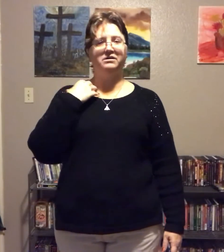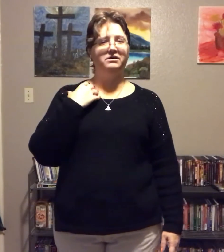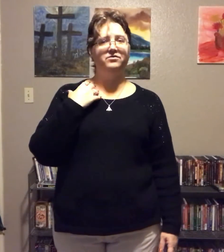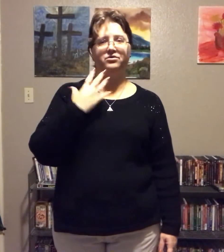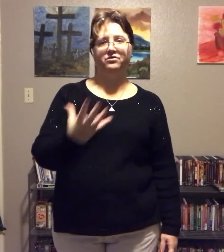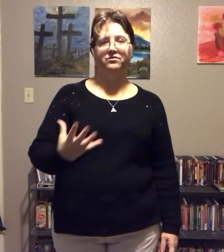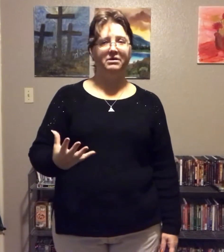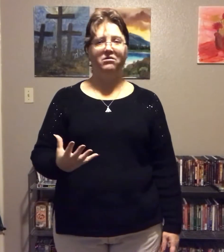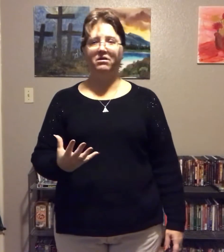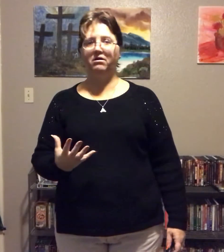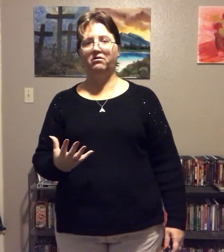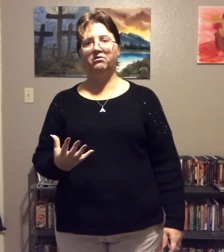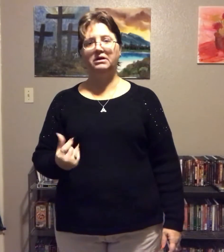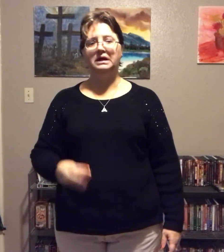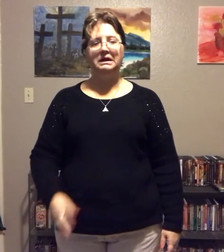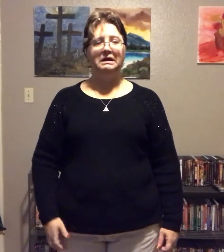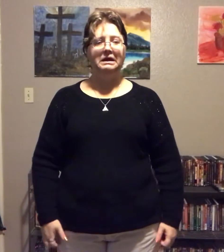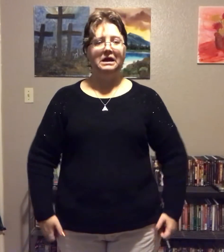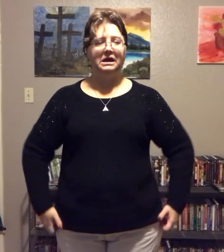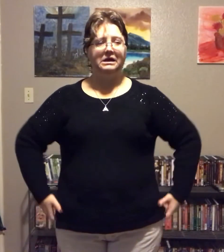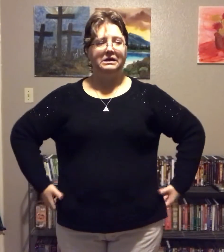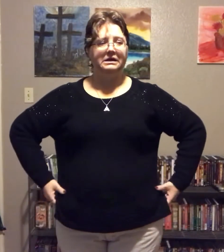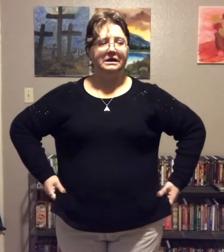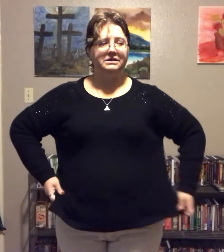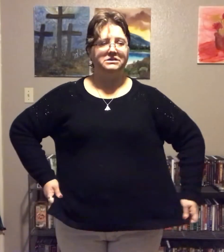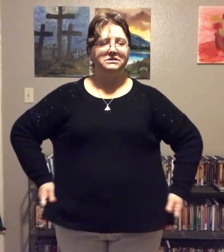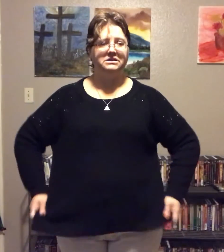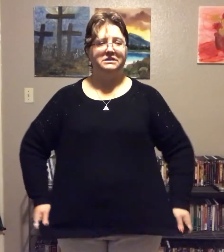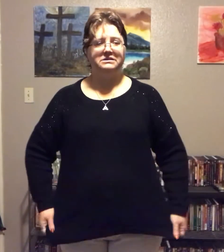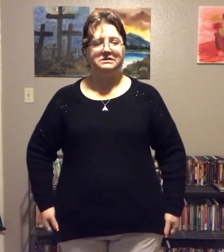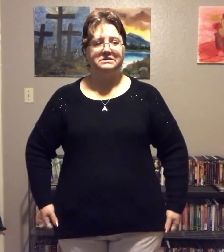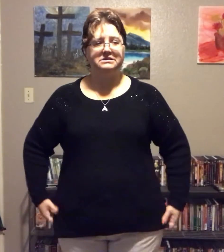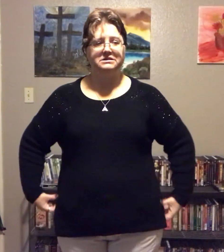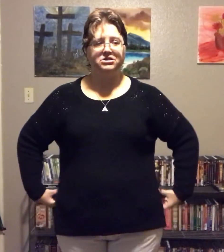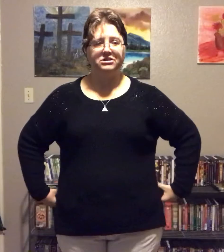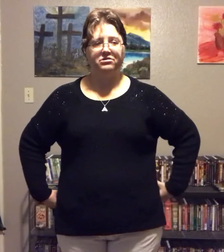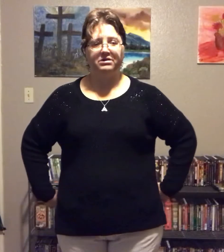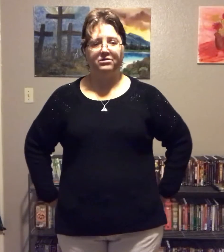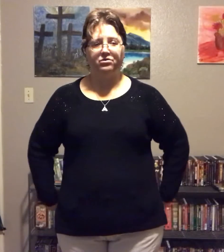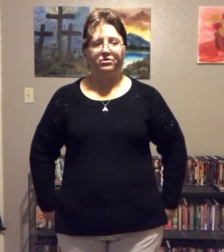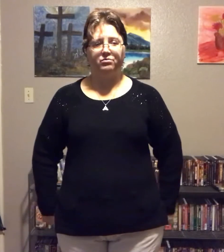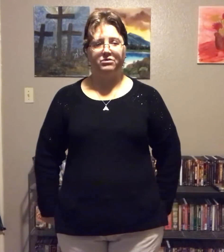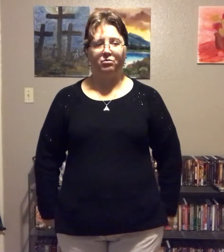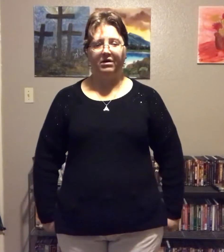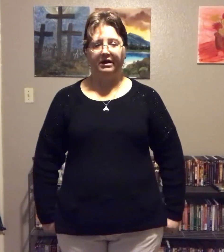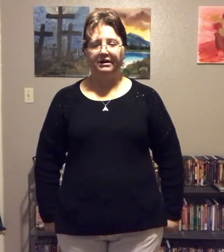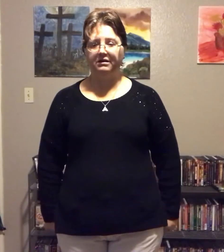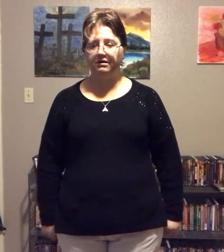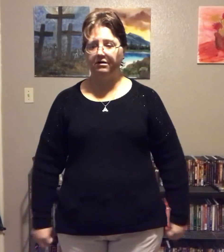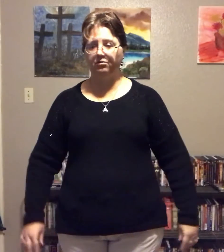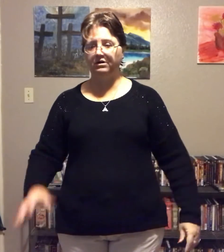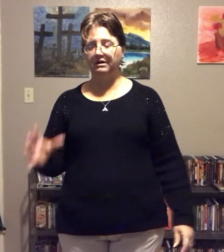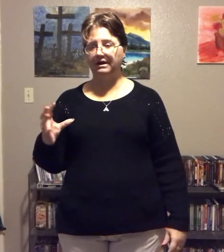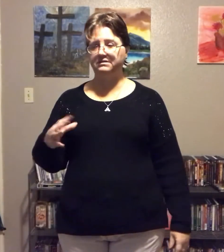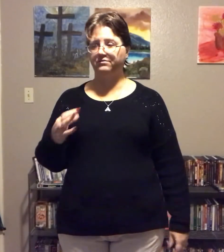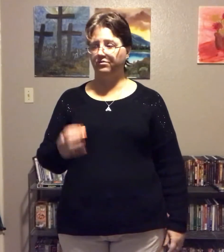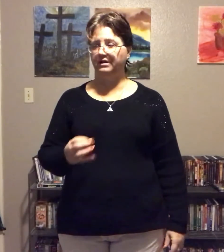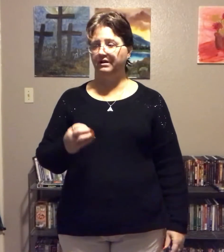delivered her from alcohol. And she said that since then she had only ordered one wine, one glass of wine,